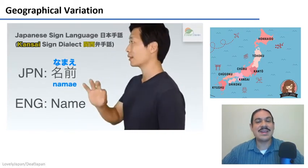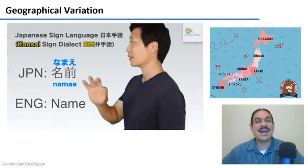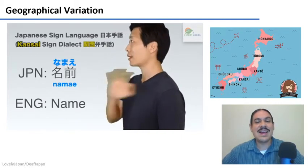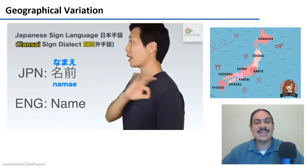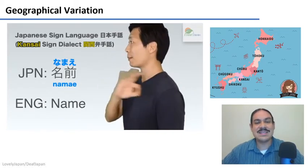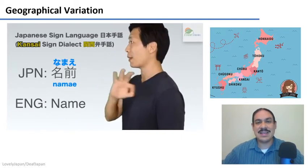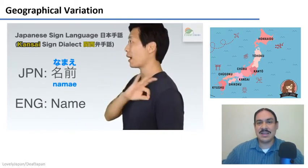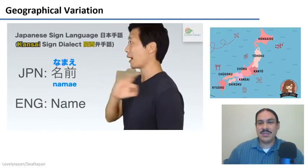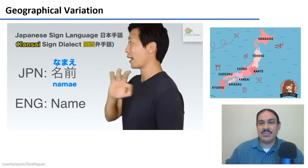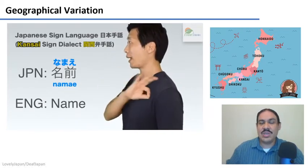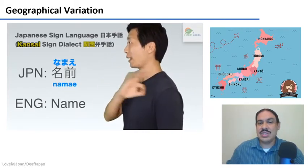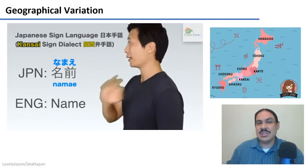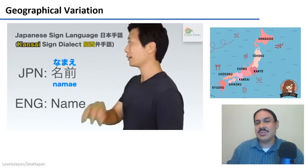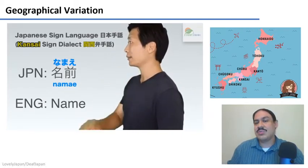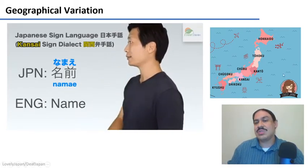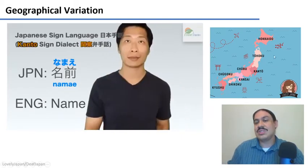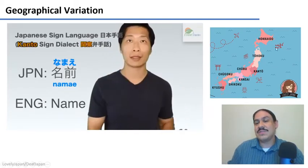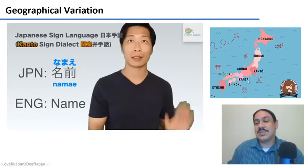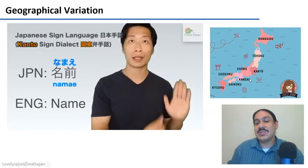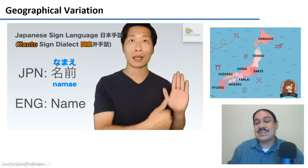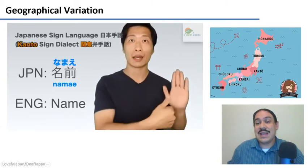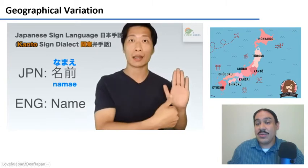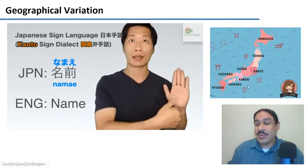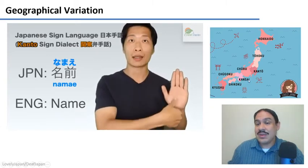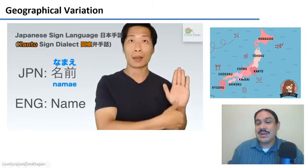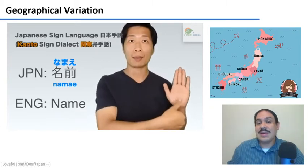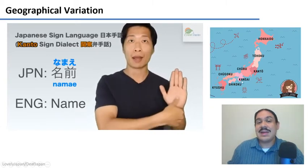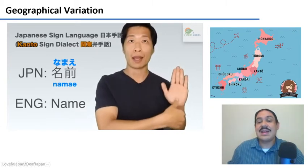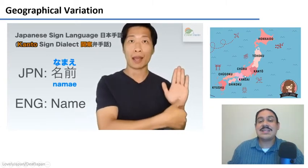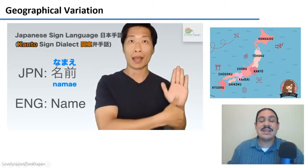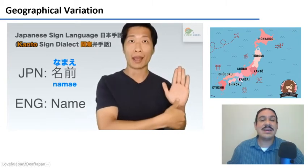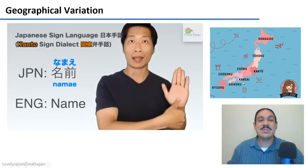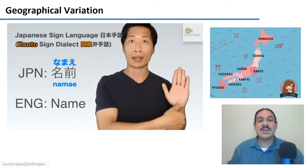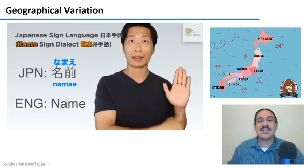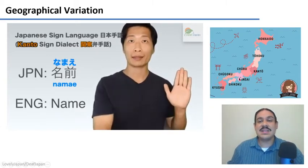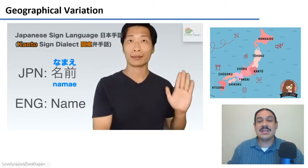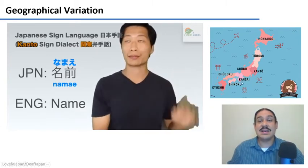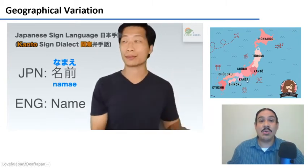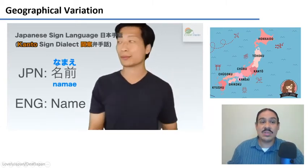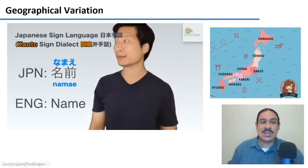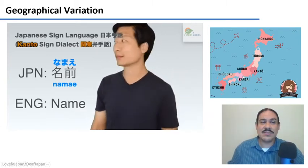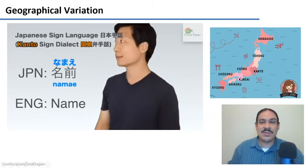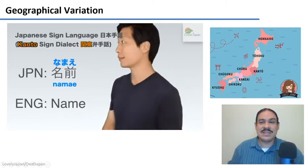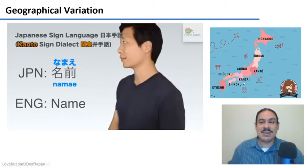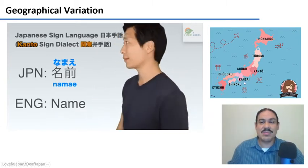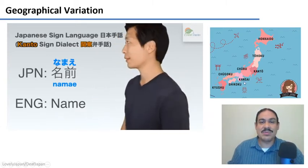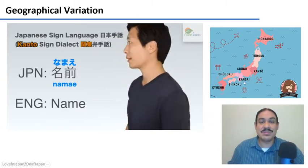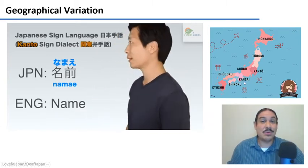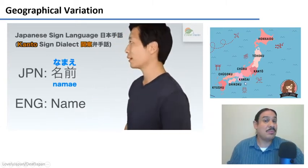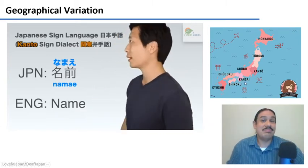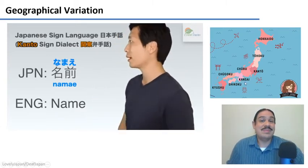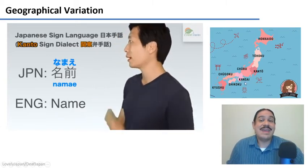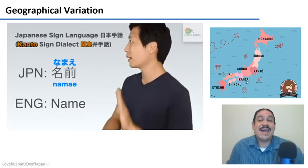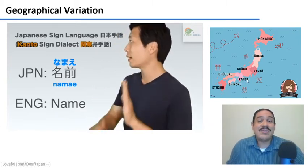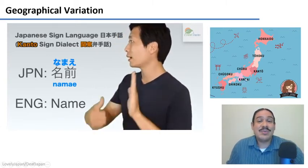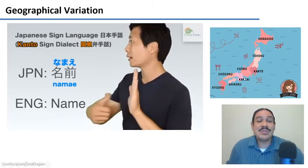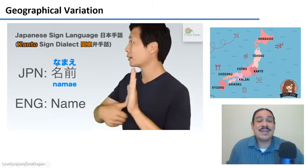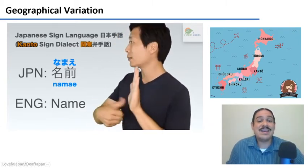kansai region which is further south kansai has big cities like osaka for example so they have their own dialect